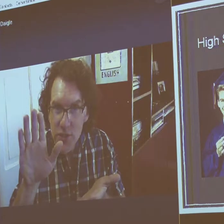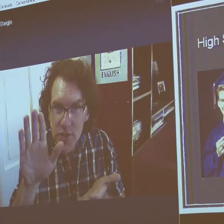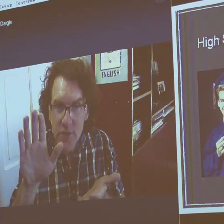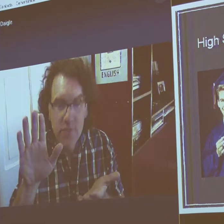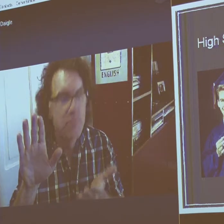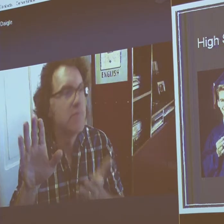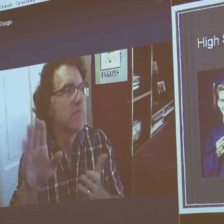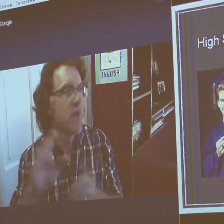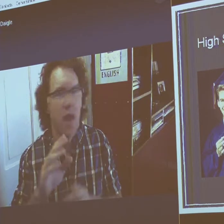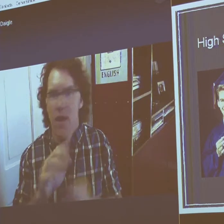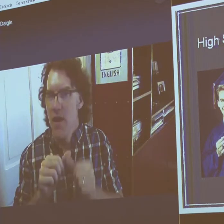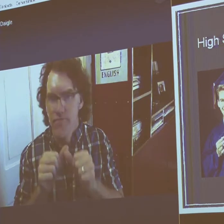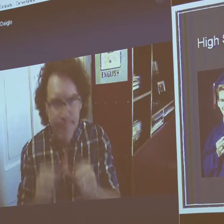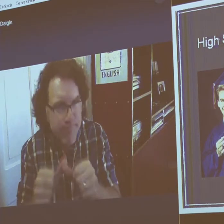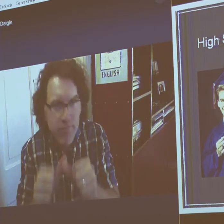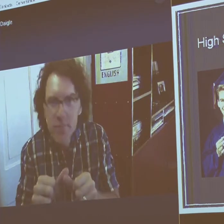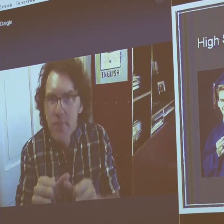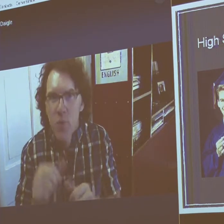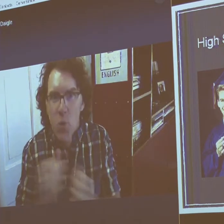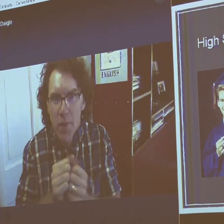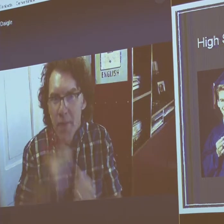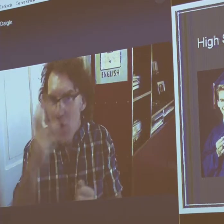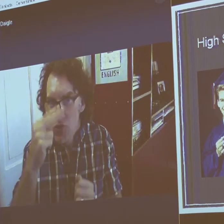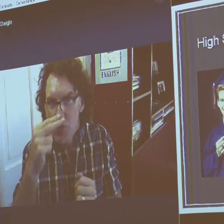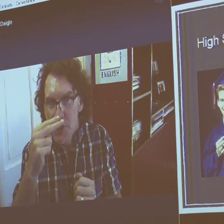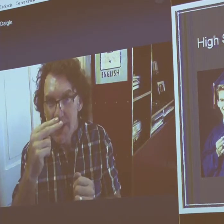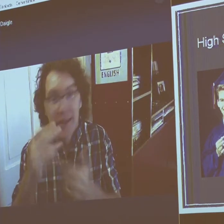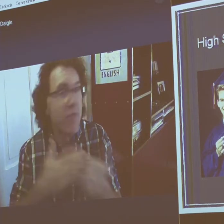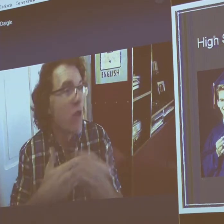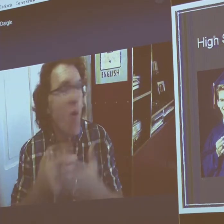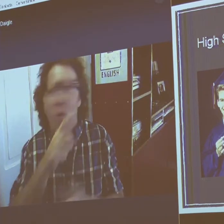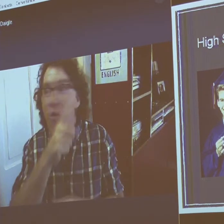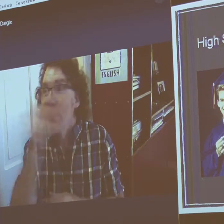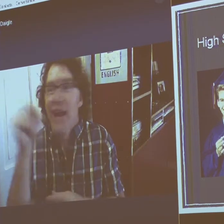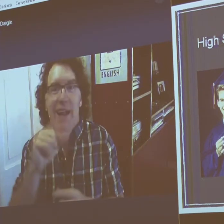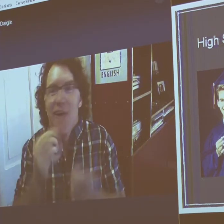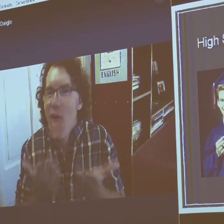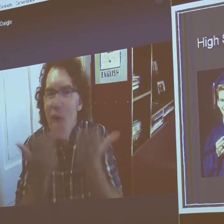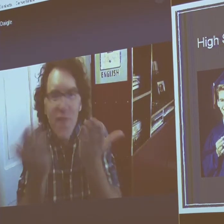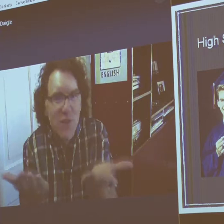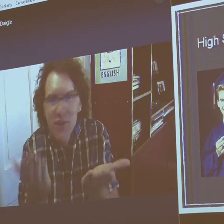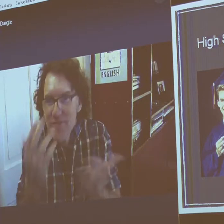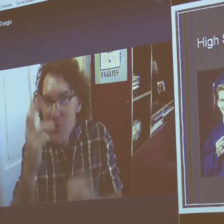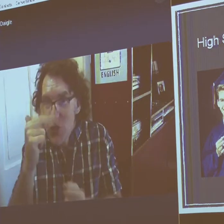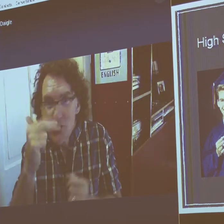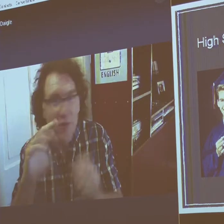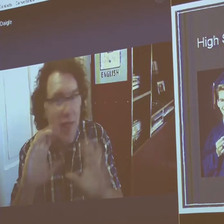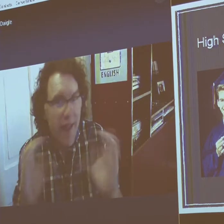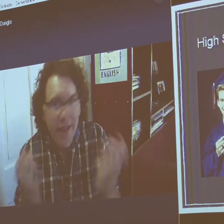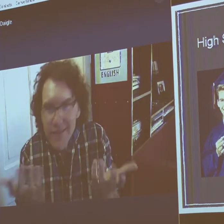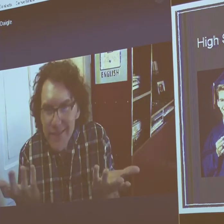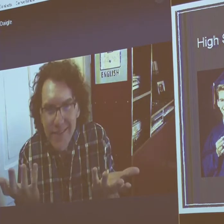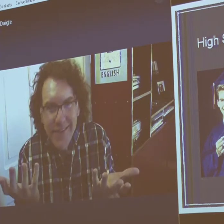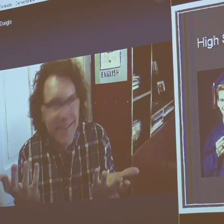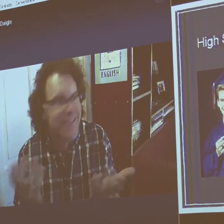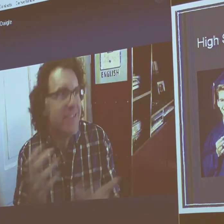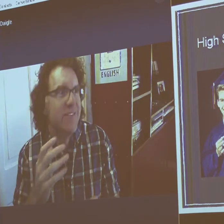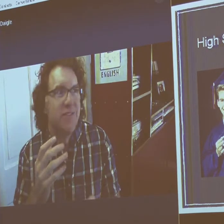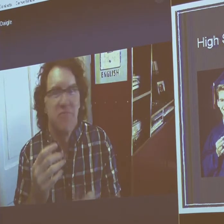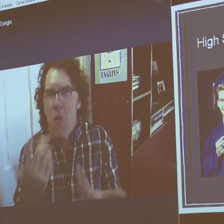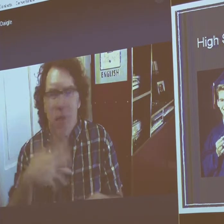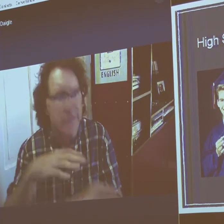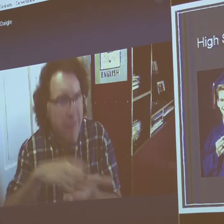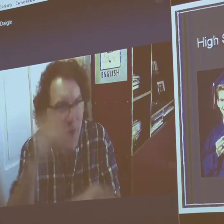I went to college, of course. That's what we do. And I continued working on cartoons, even though they didn't really provide any